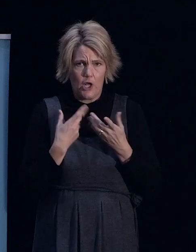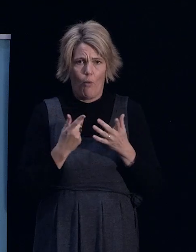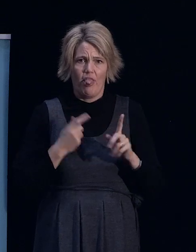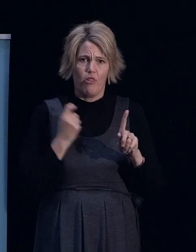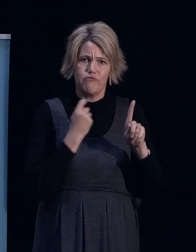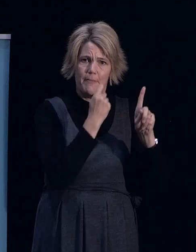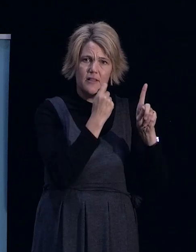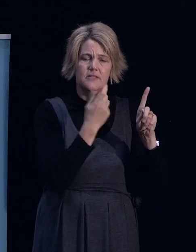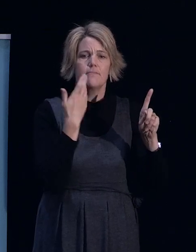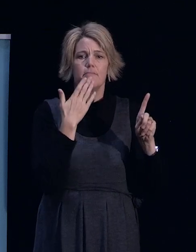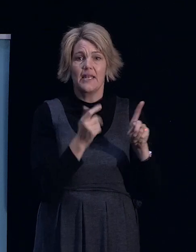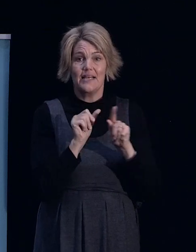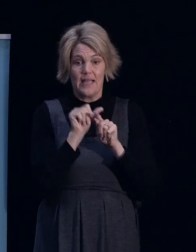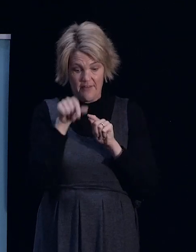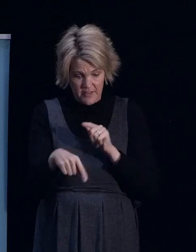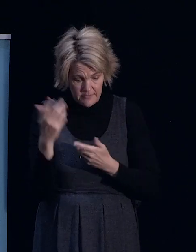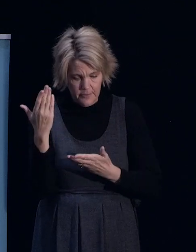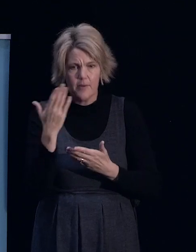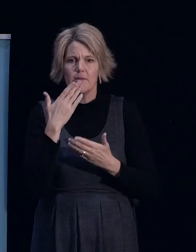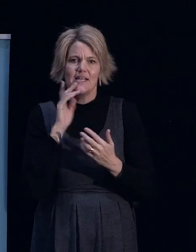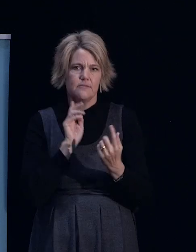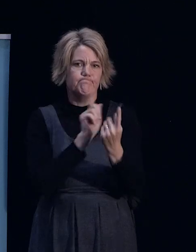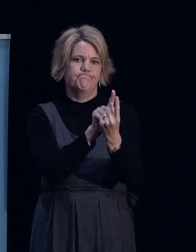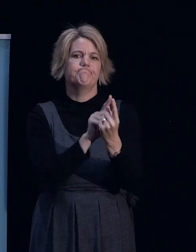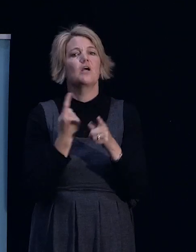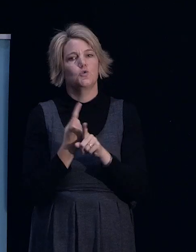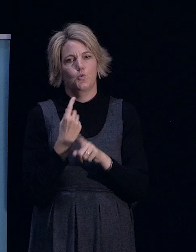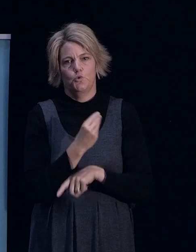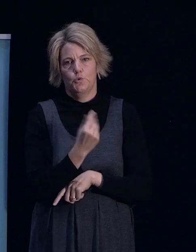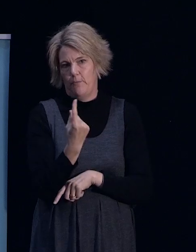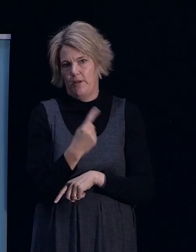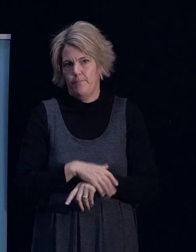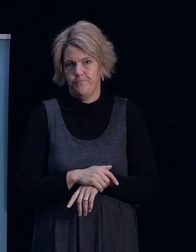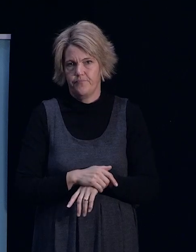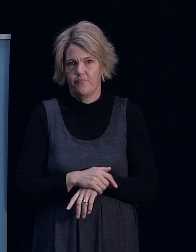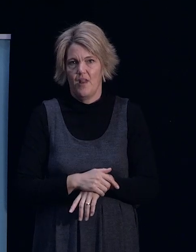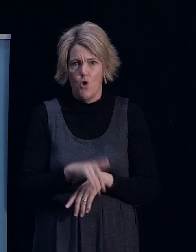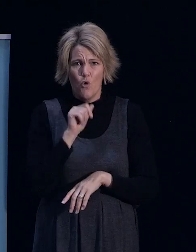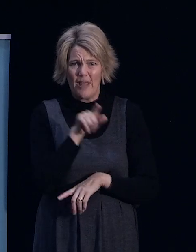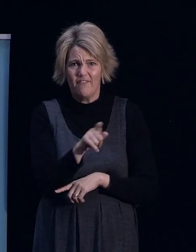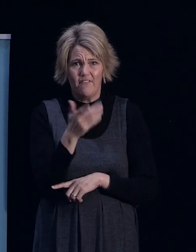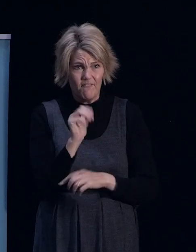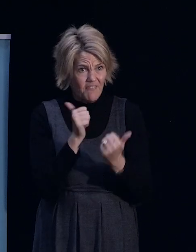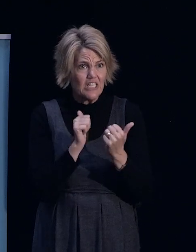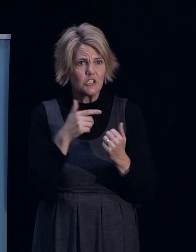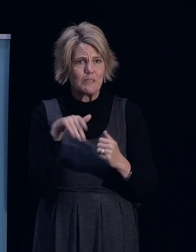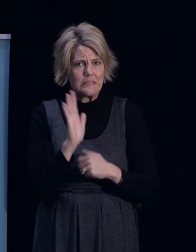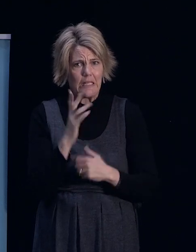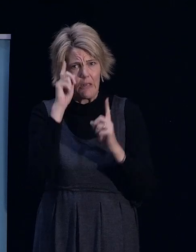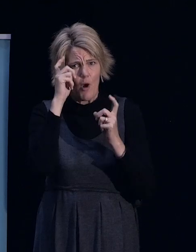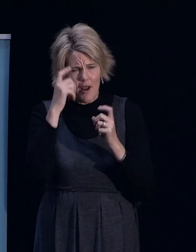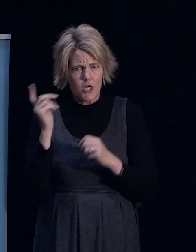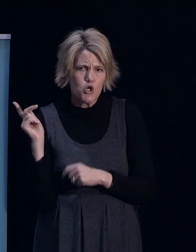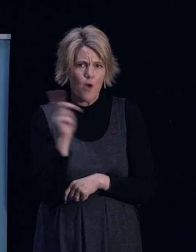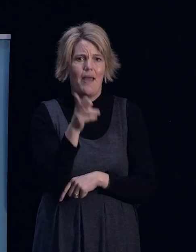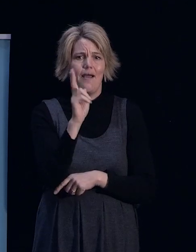go and talk to someone after this. If you haven't already, and if you have, go back and talk to them again. The other part of it is